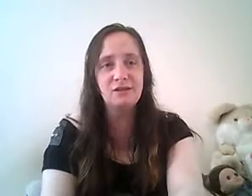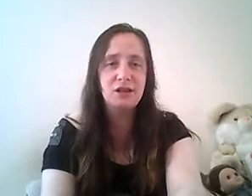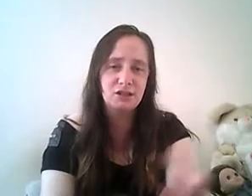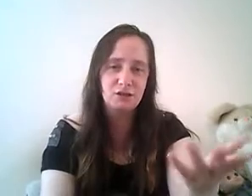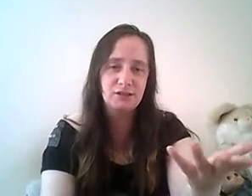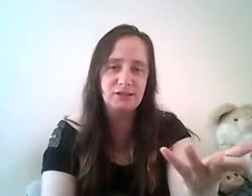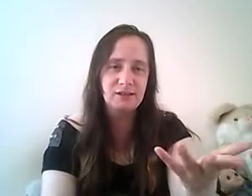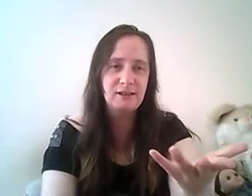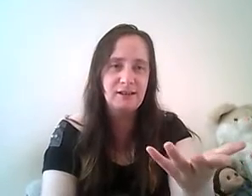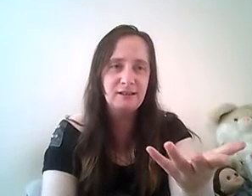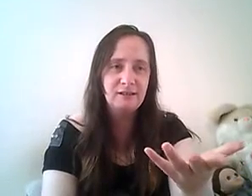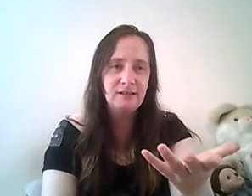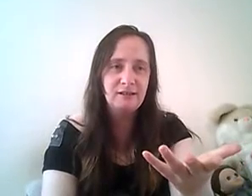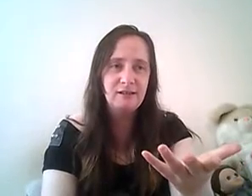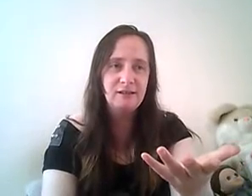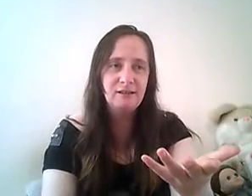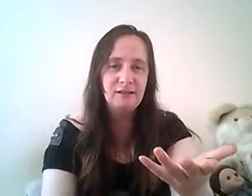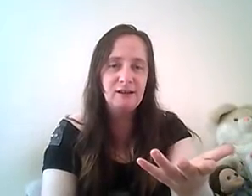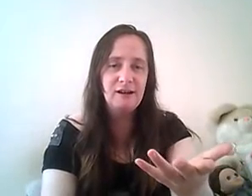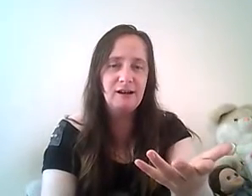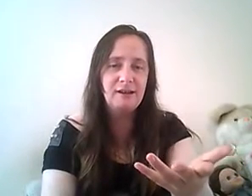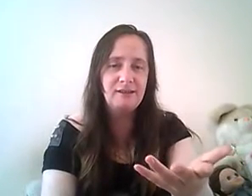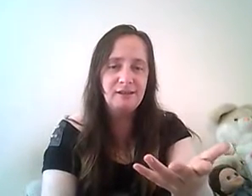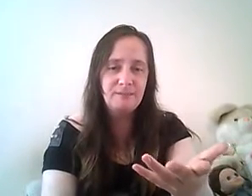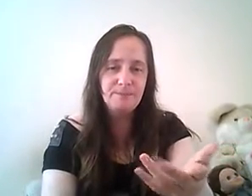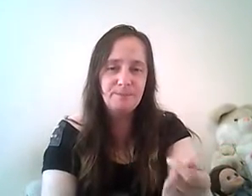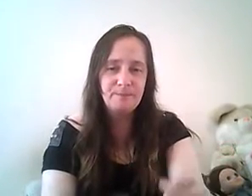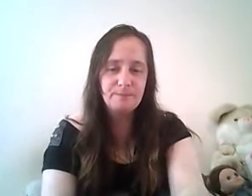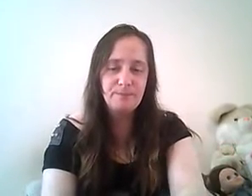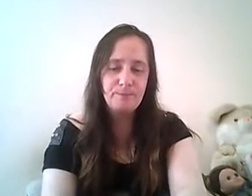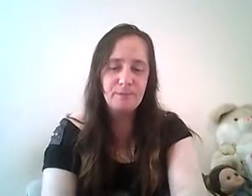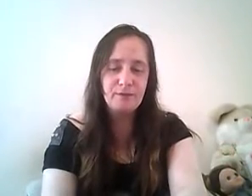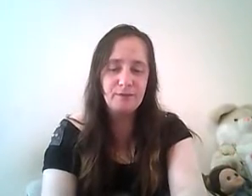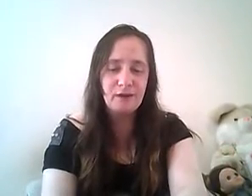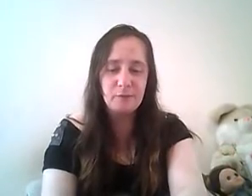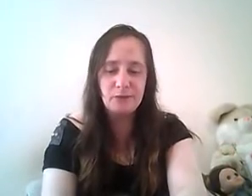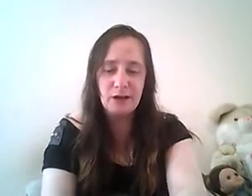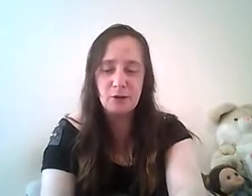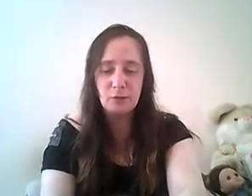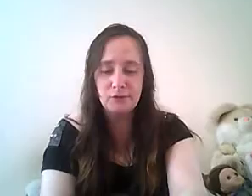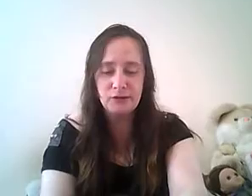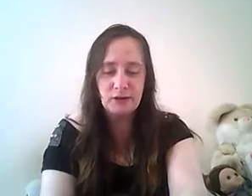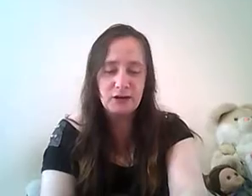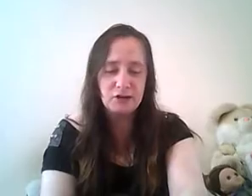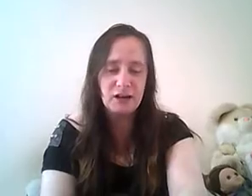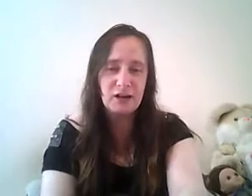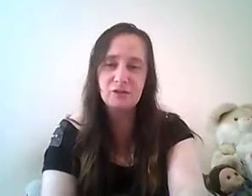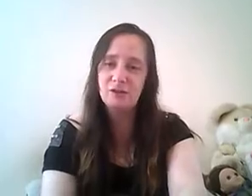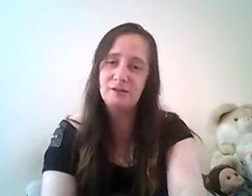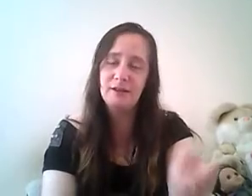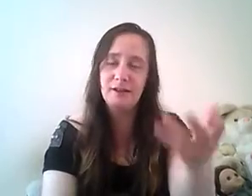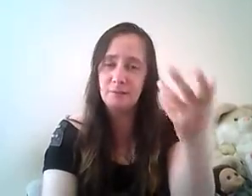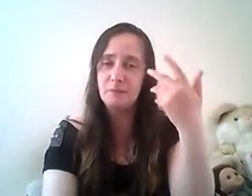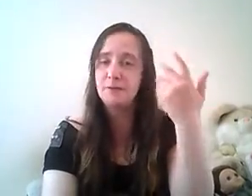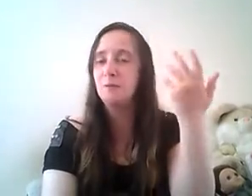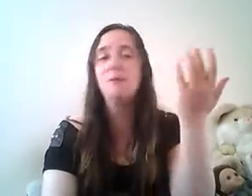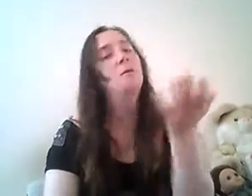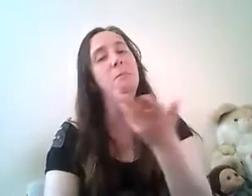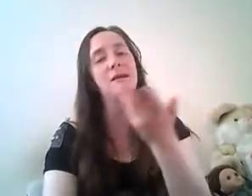crashed because he's a sidney and his father was angry at because he crashed the cars and the next minute we see him a black